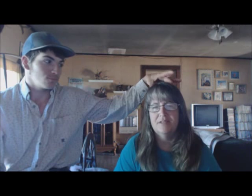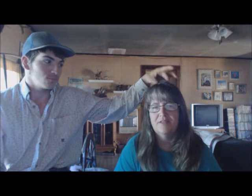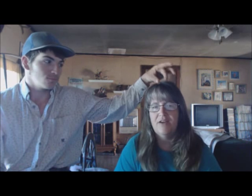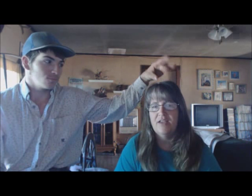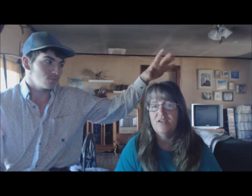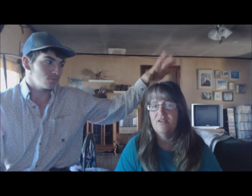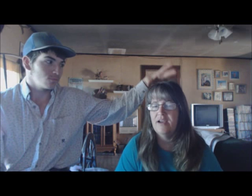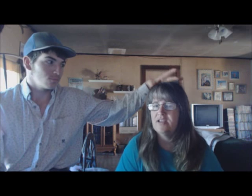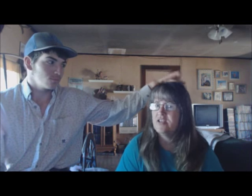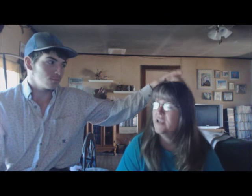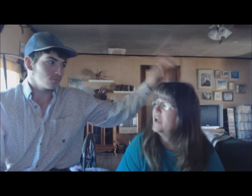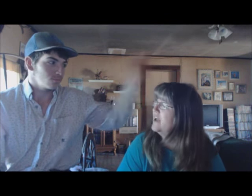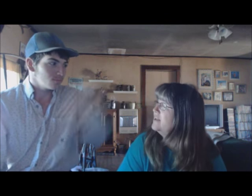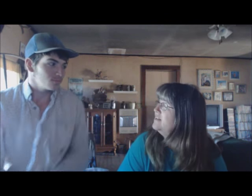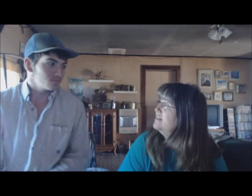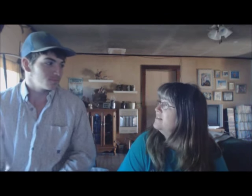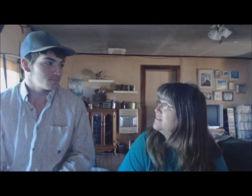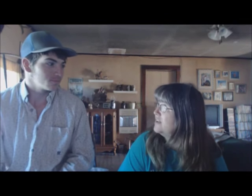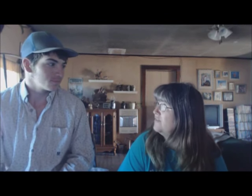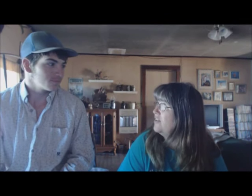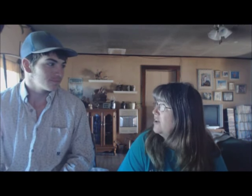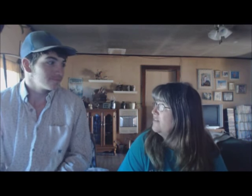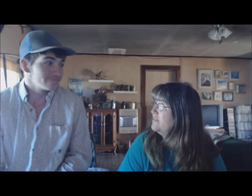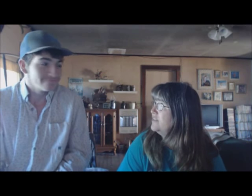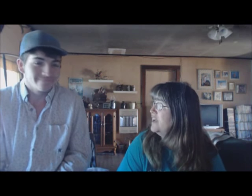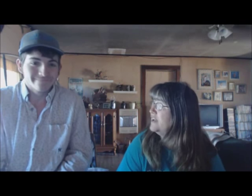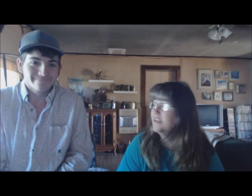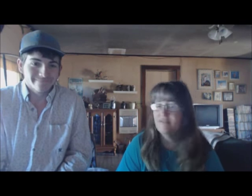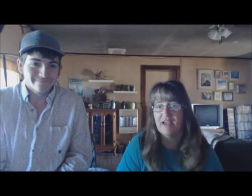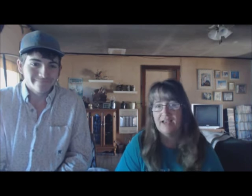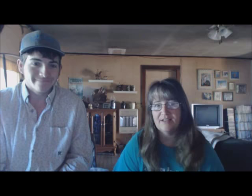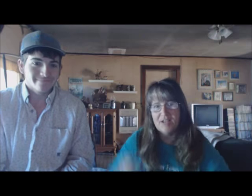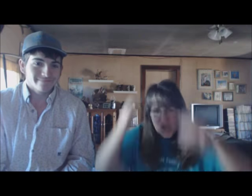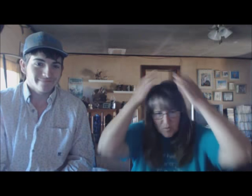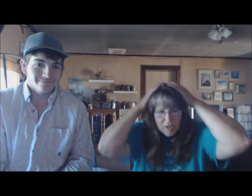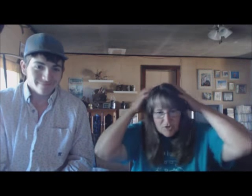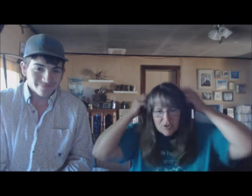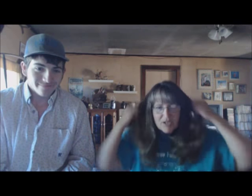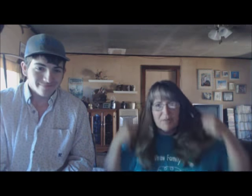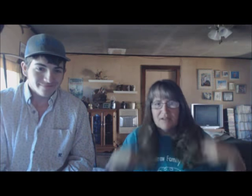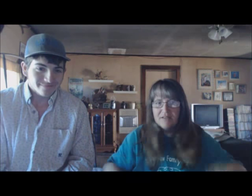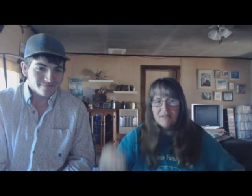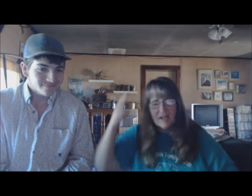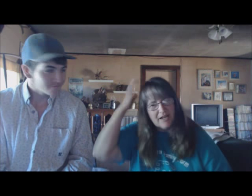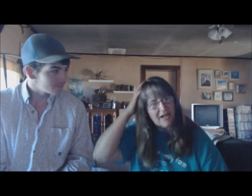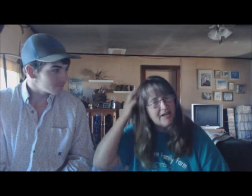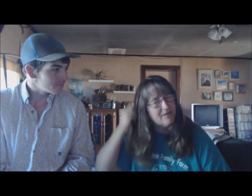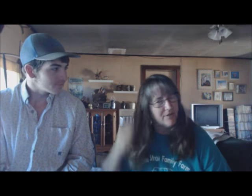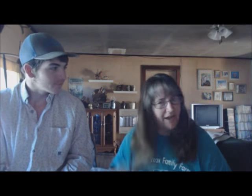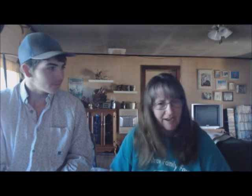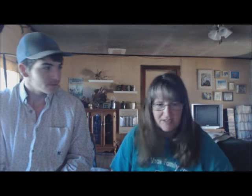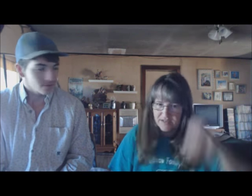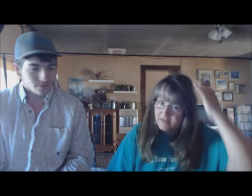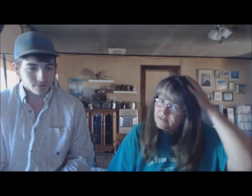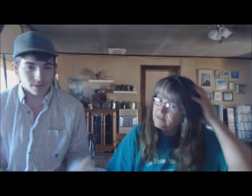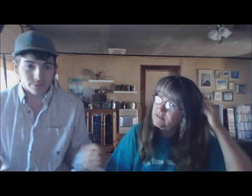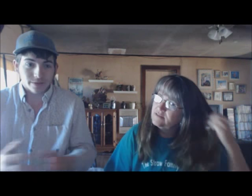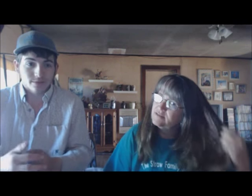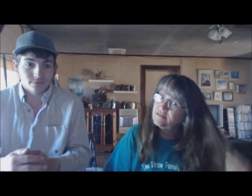Um, Kavayu actually had the saddle fall off, and how did he react? Will you stop it? And how did he react? He went.